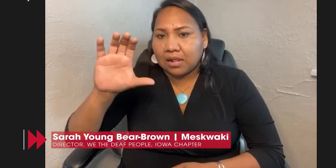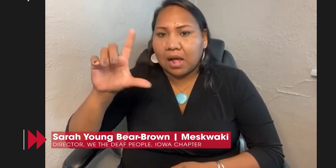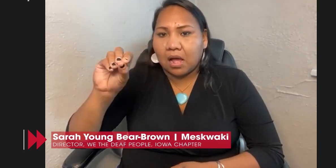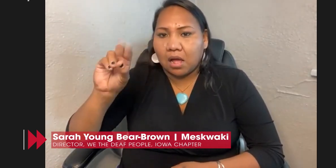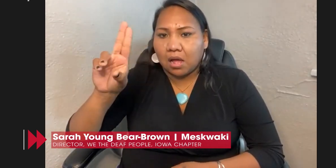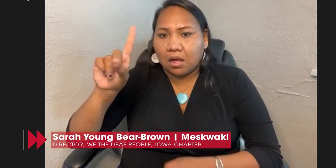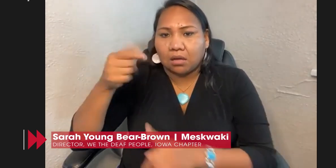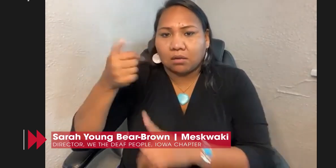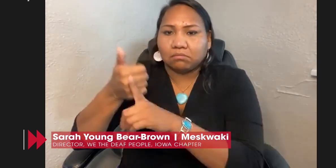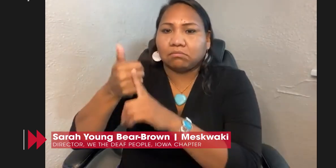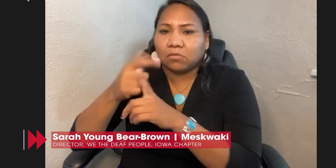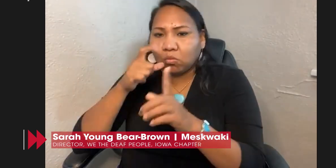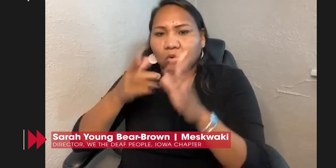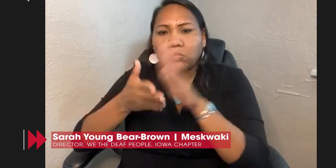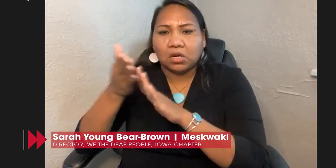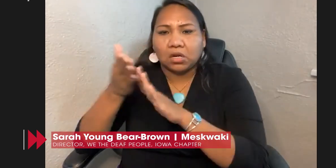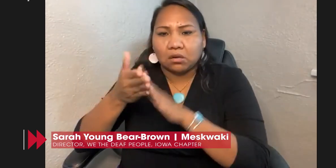Black Cloud.